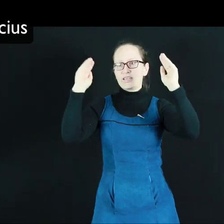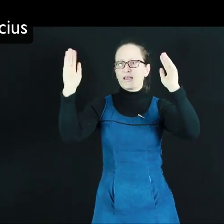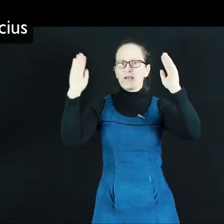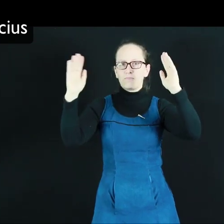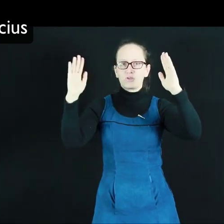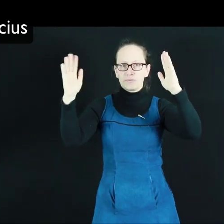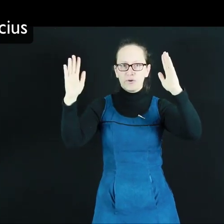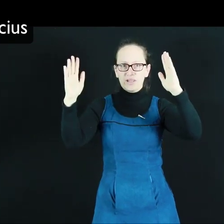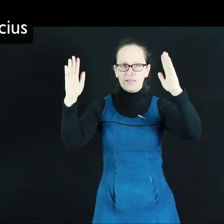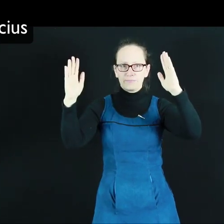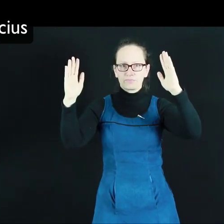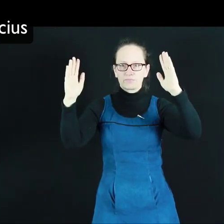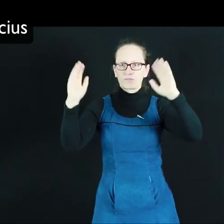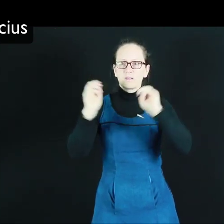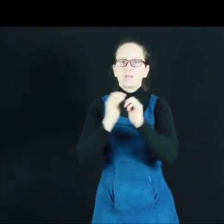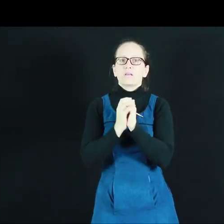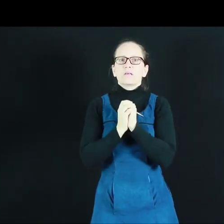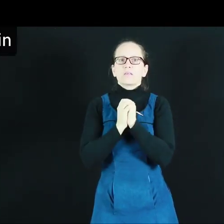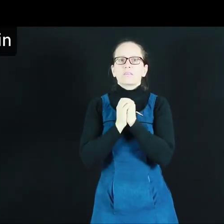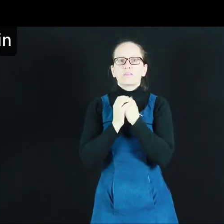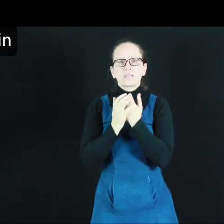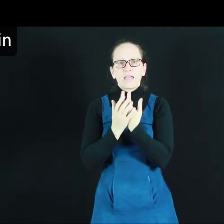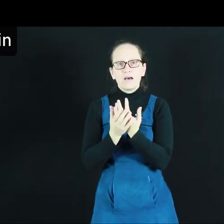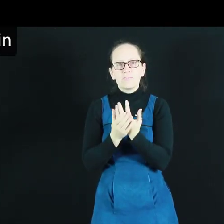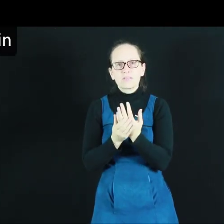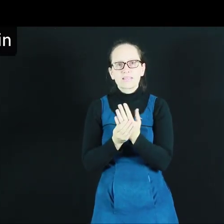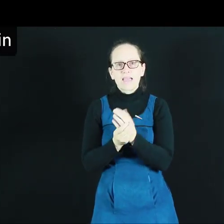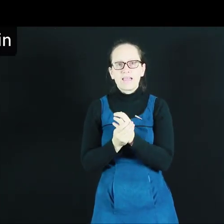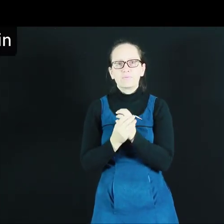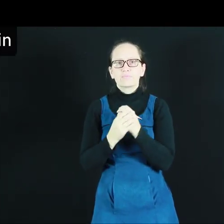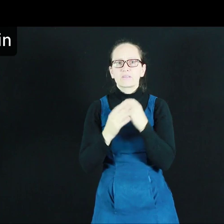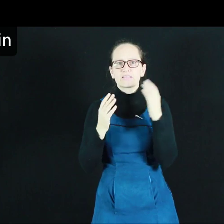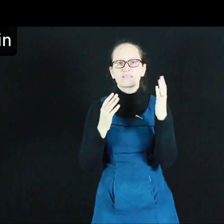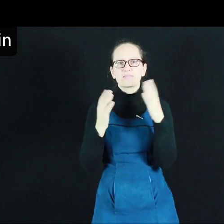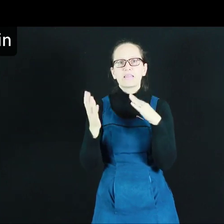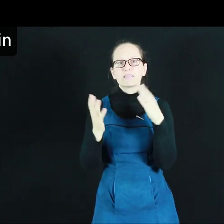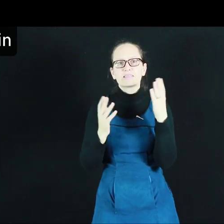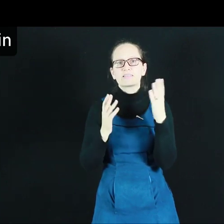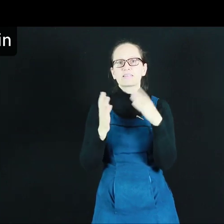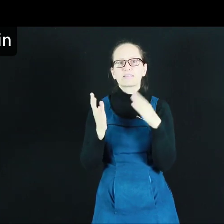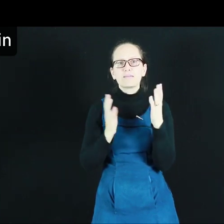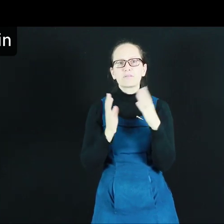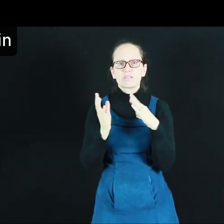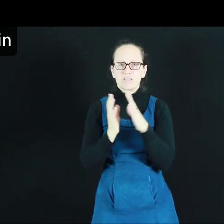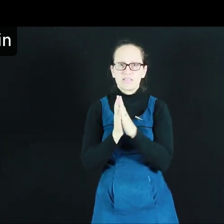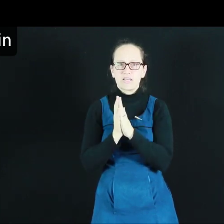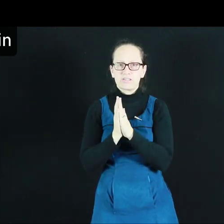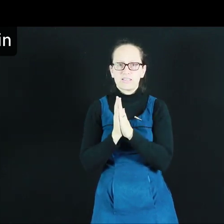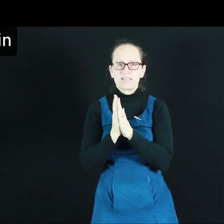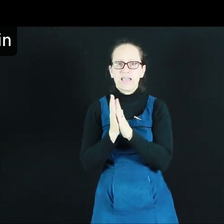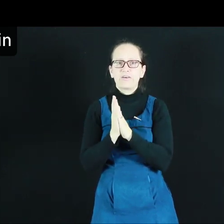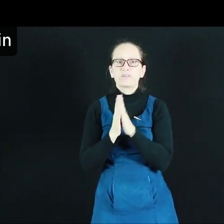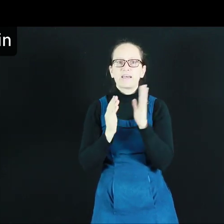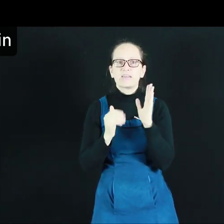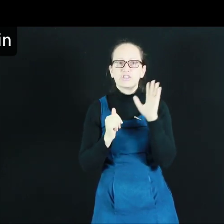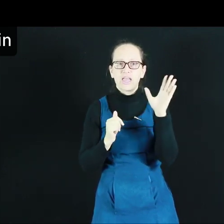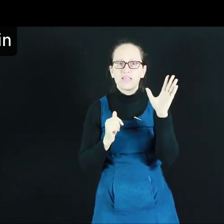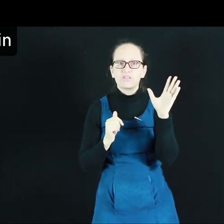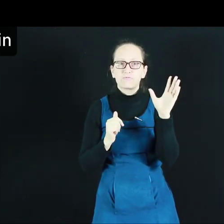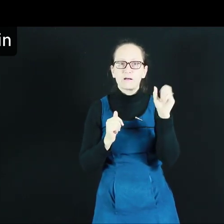and water boiling. The Kelvin scale is similar to the Celsius scale and that a change of